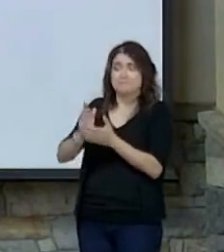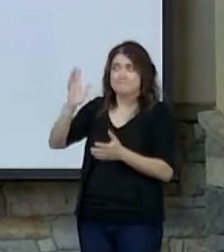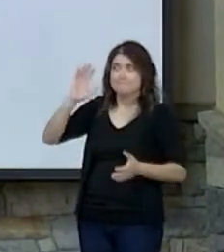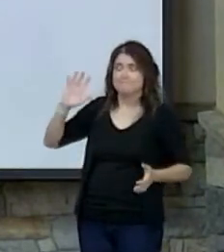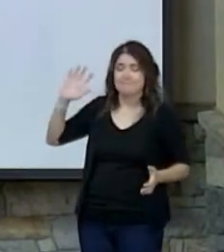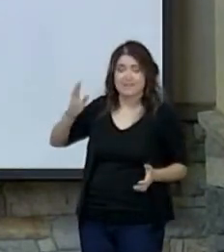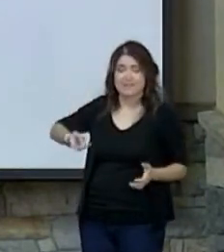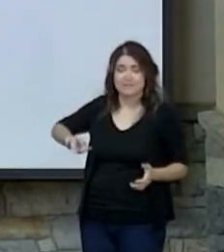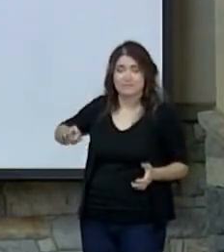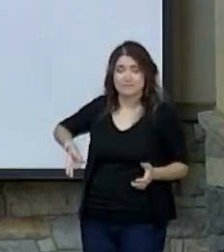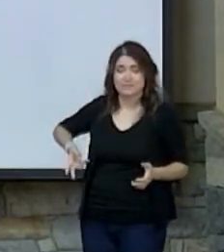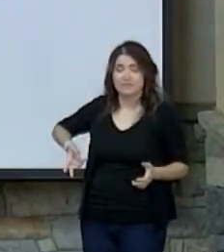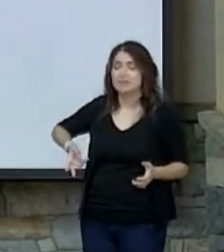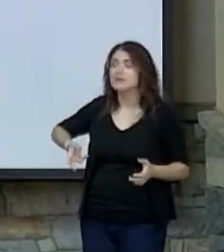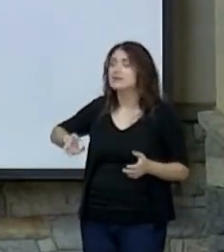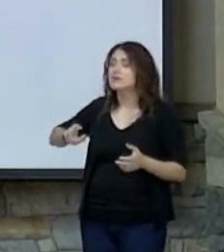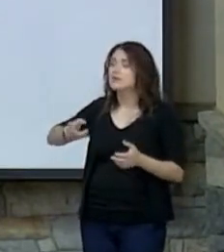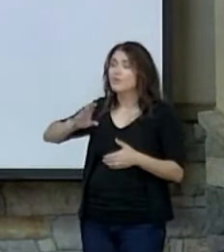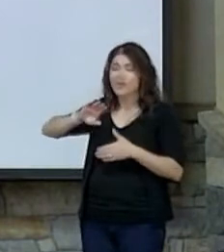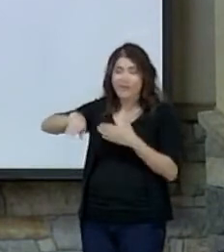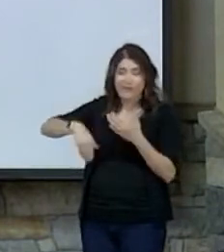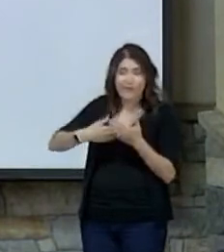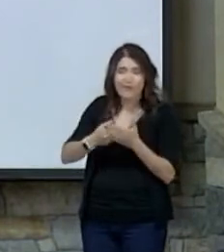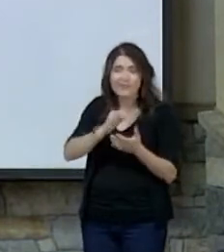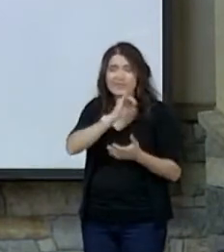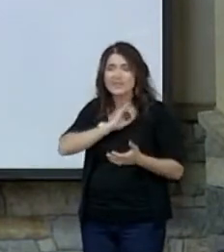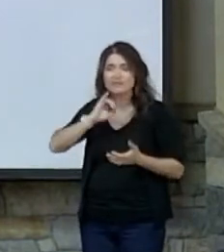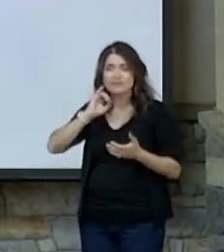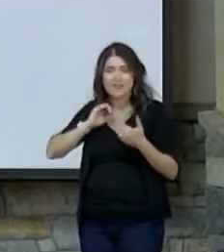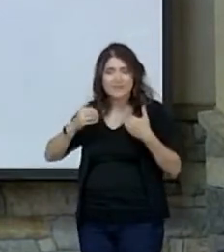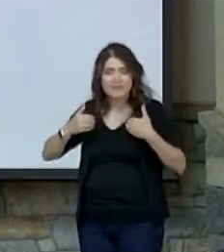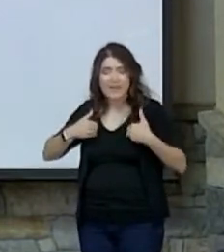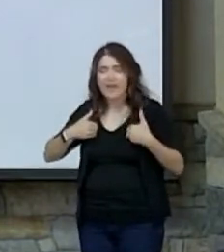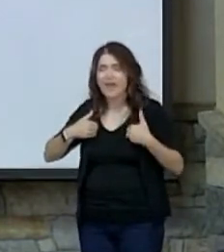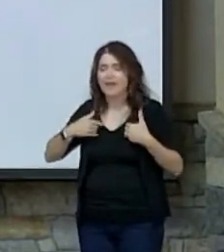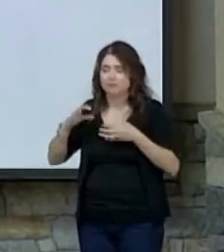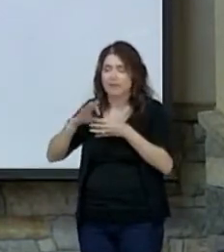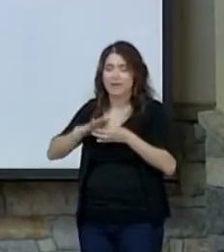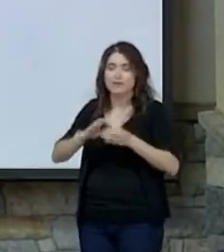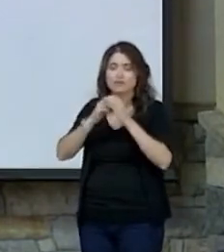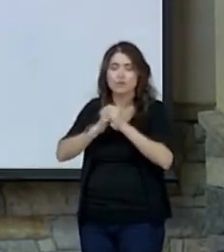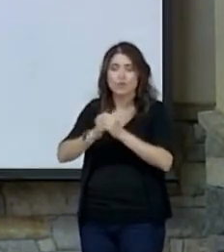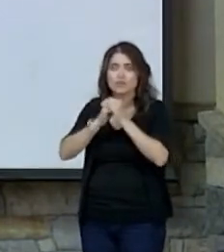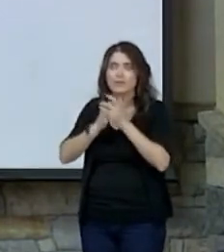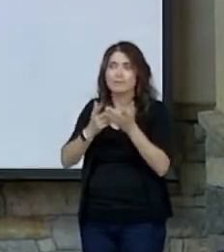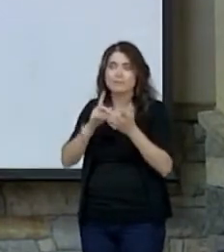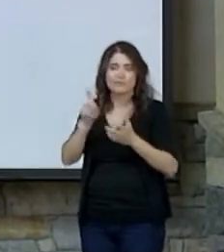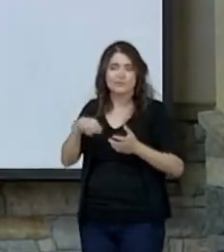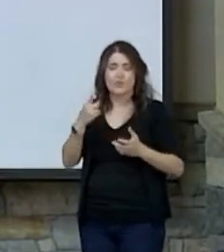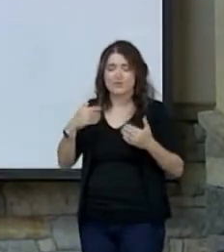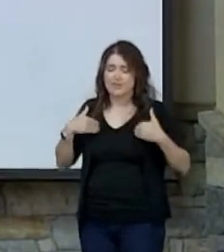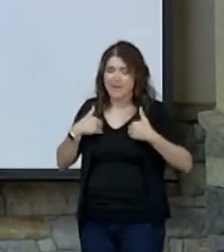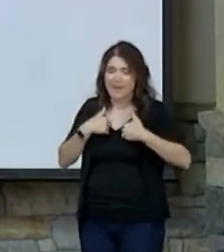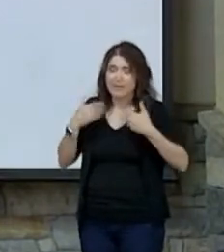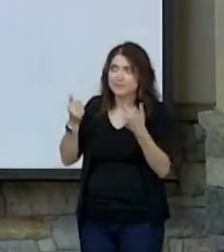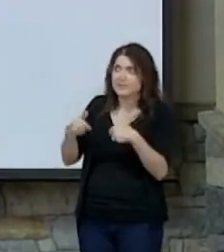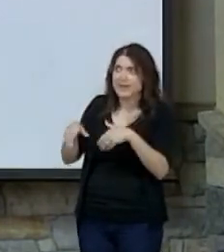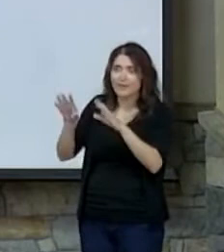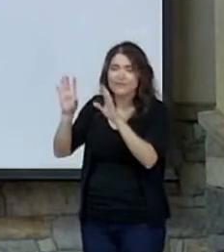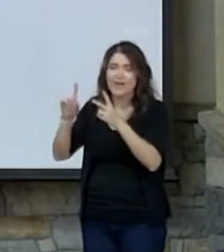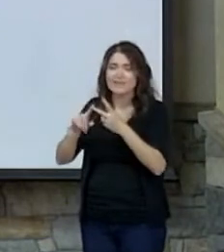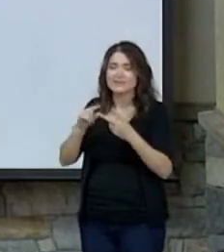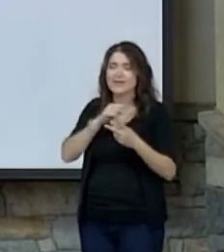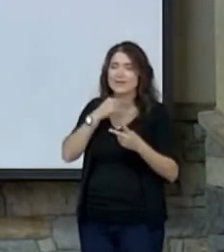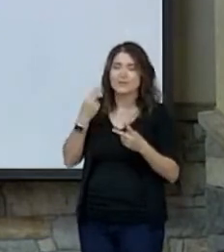where all the Israelites had in terms of their worship were animal sacrifices and a priesthood